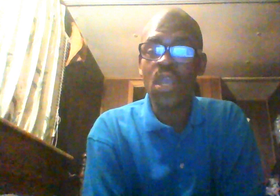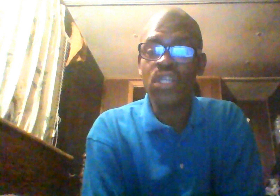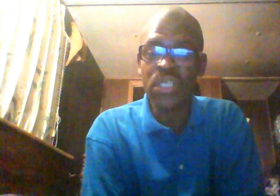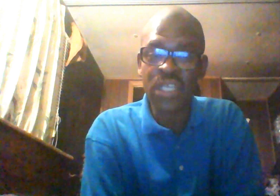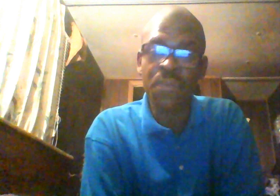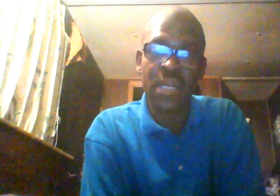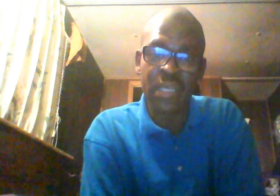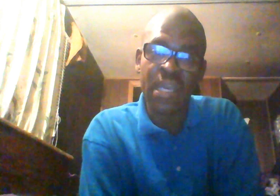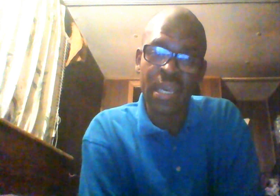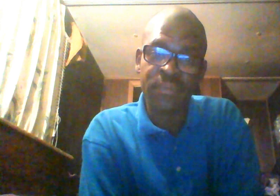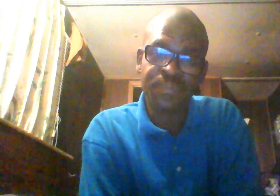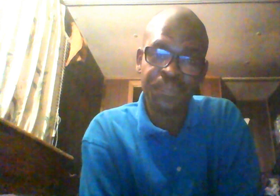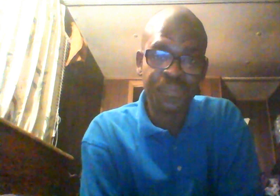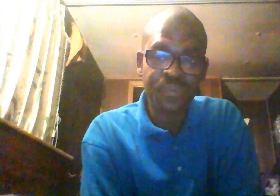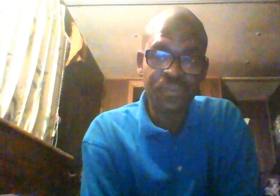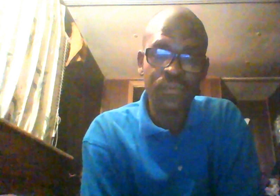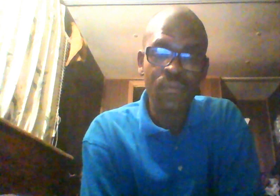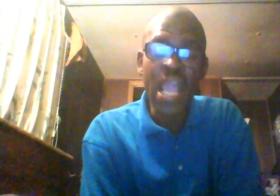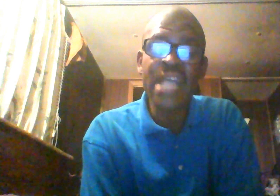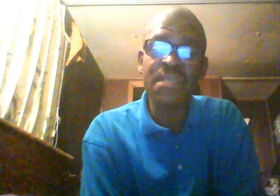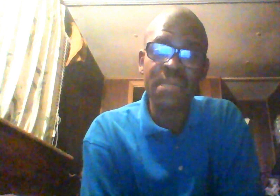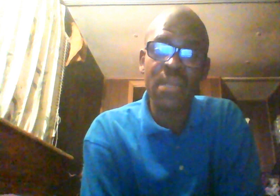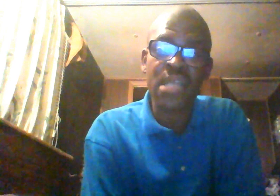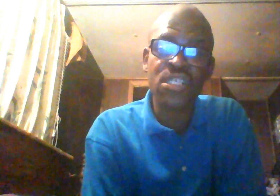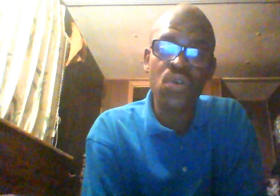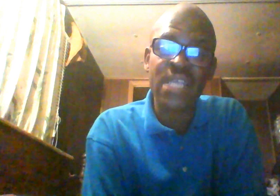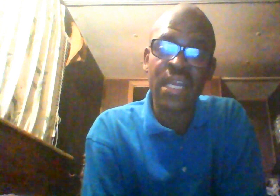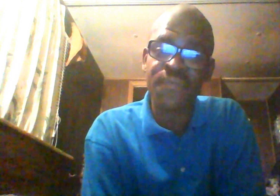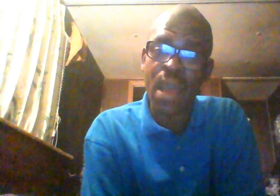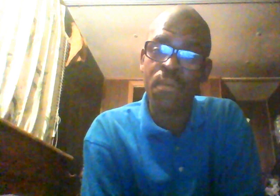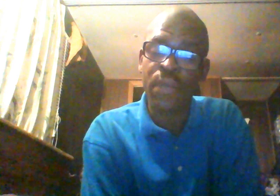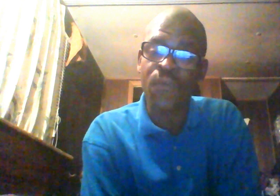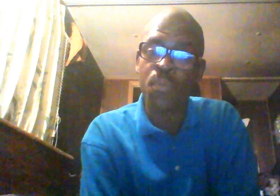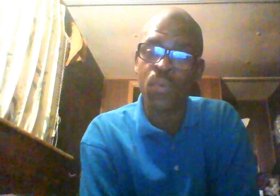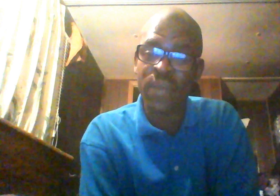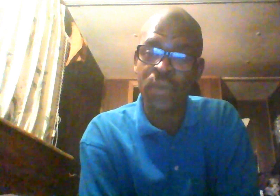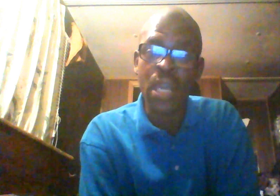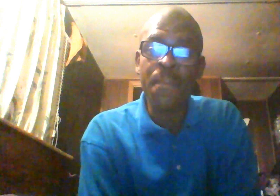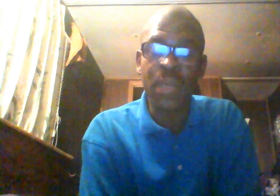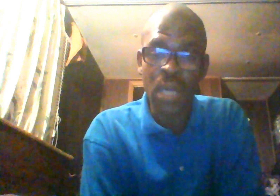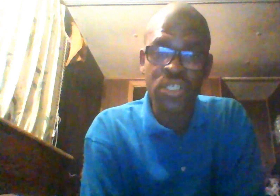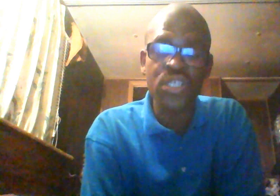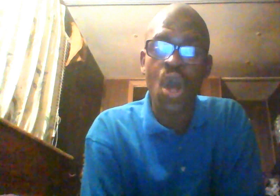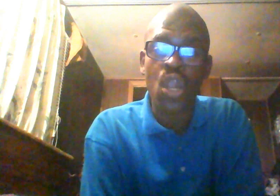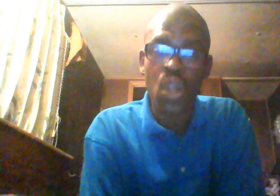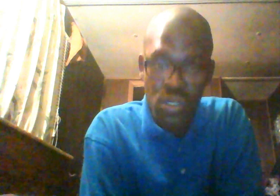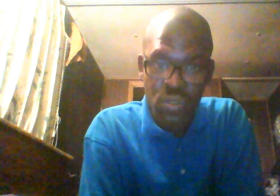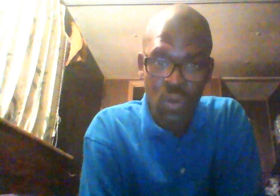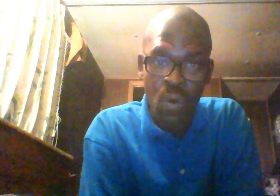She's getting ready to get cam. It's about to be a lot of slow singing and flower ringing for Oprah Winfrey. Because, she's lost her core.